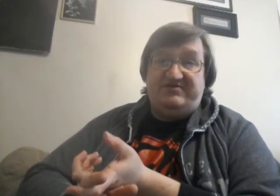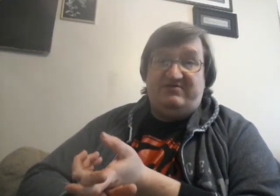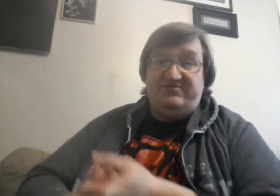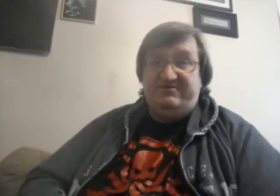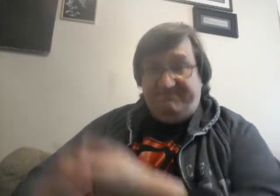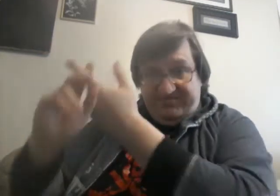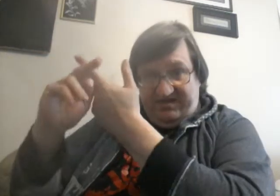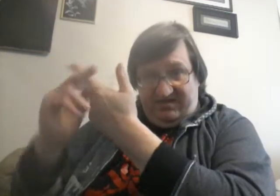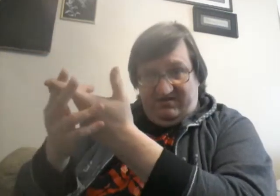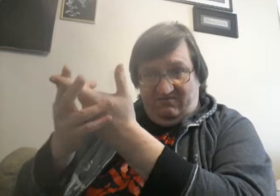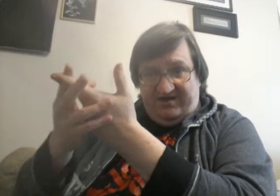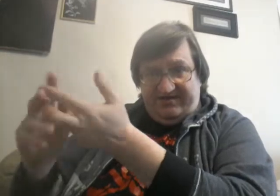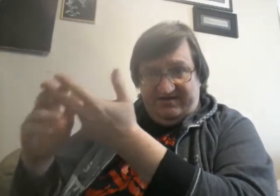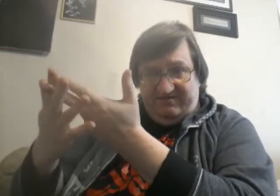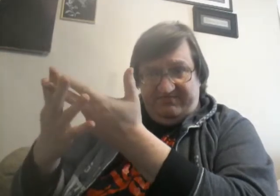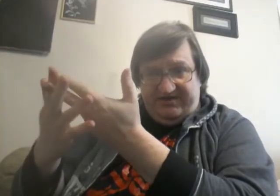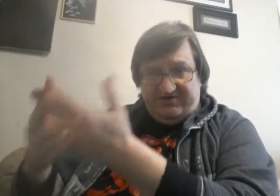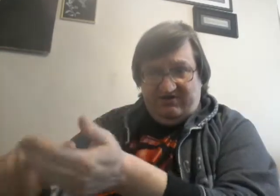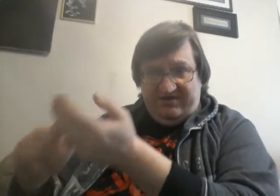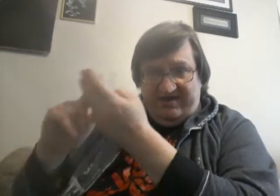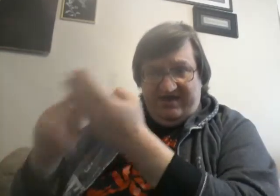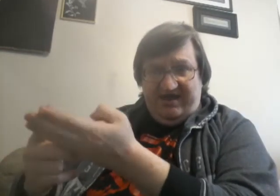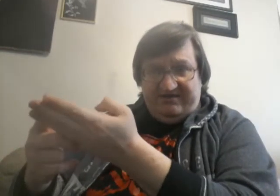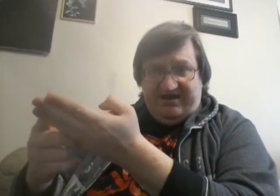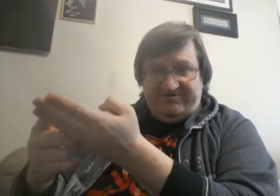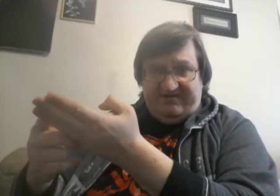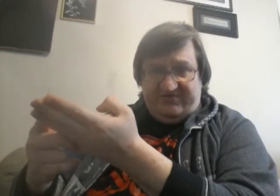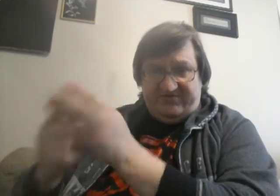Stones. Wanda, Pietro, and Carol Danvers.